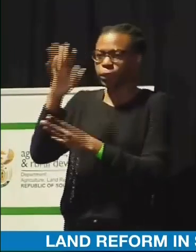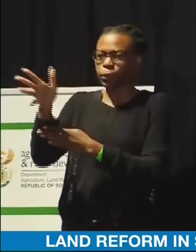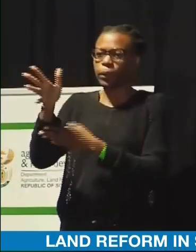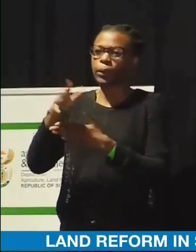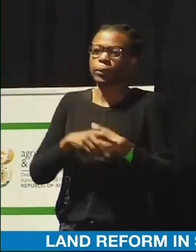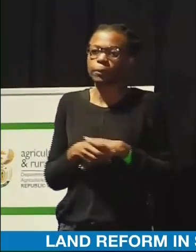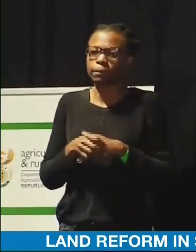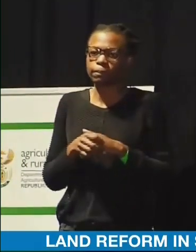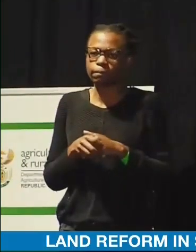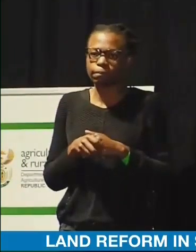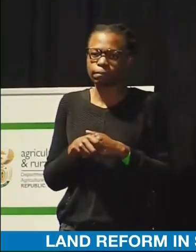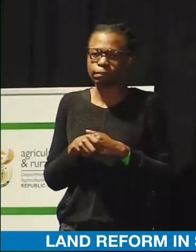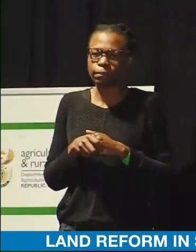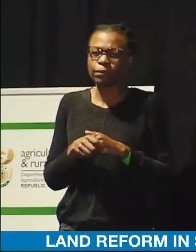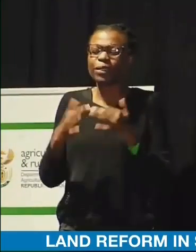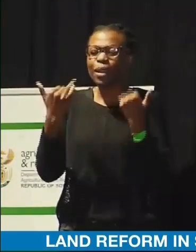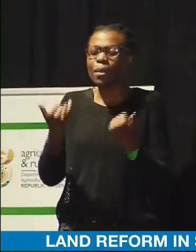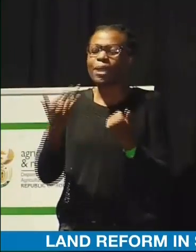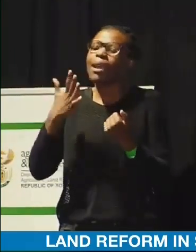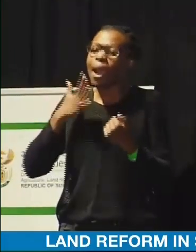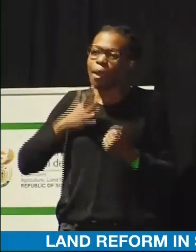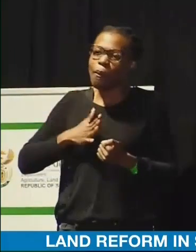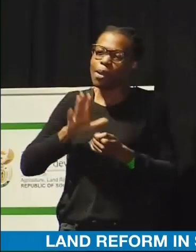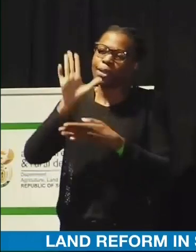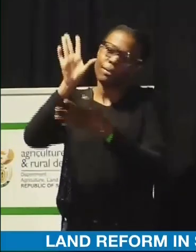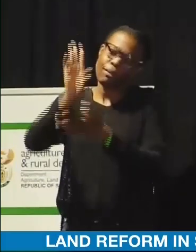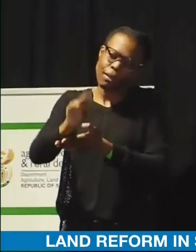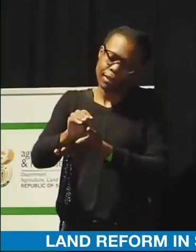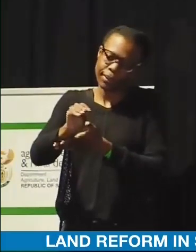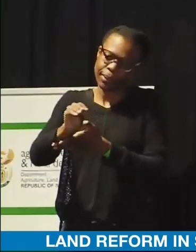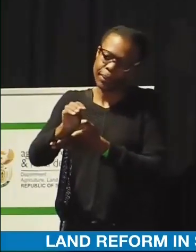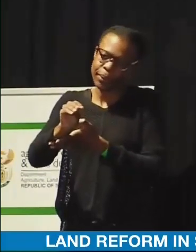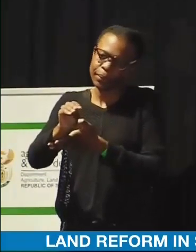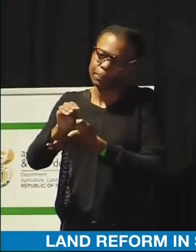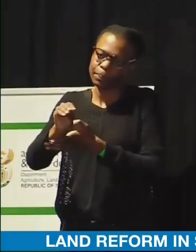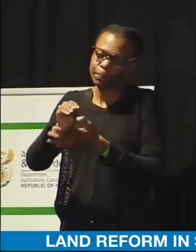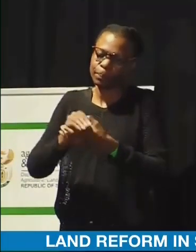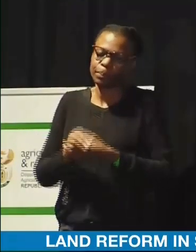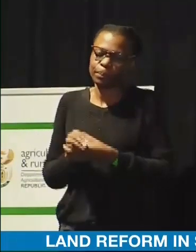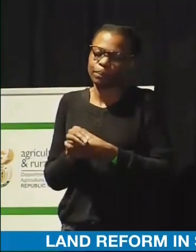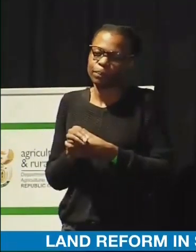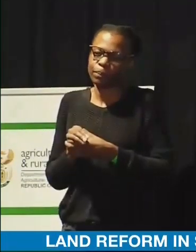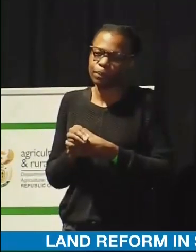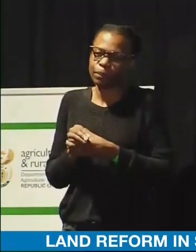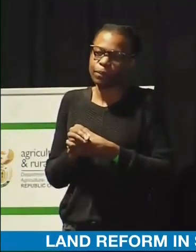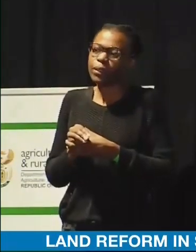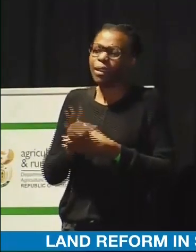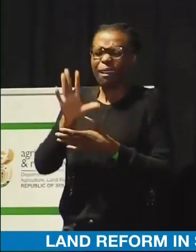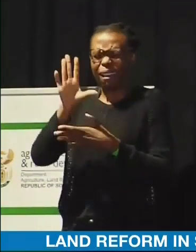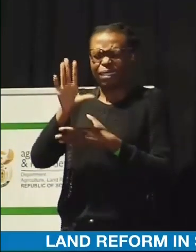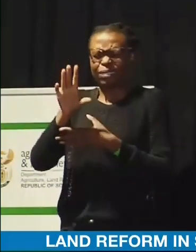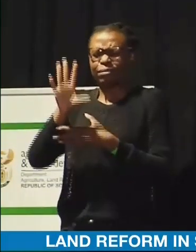Now, there's a request that we must create a committee